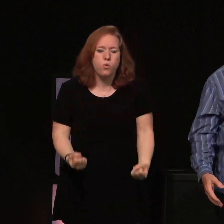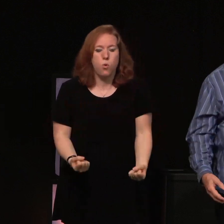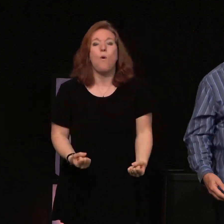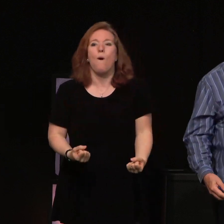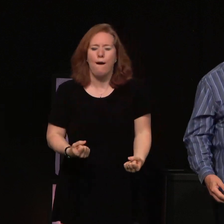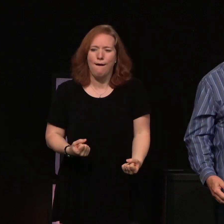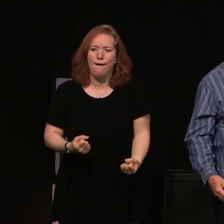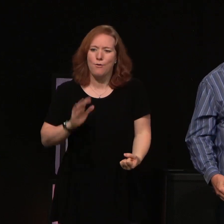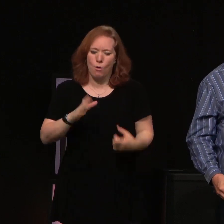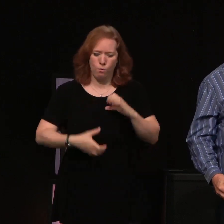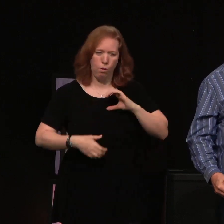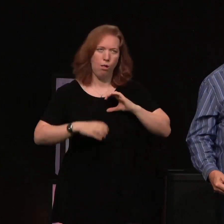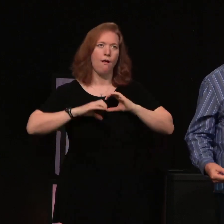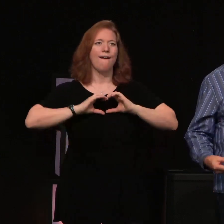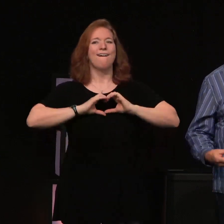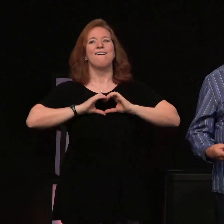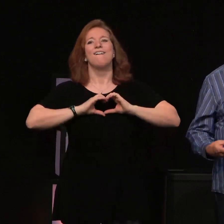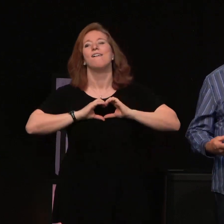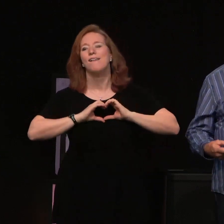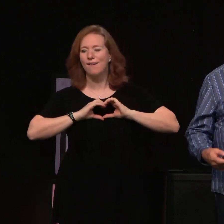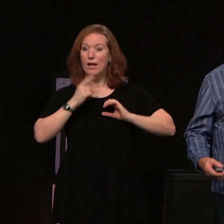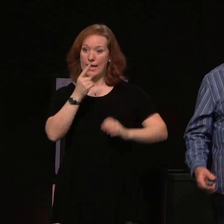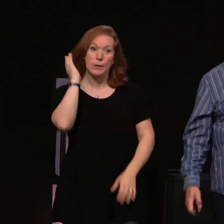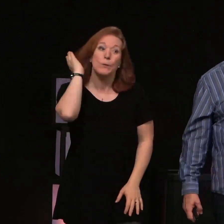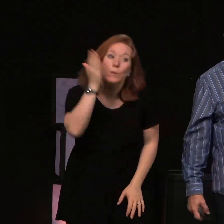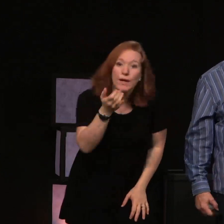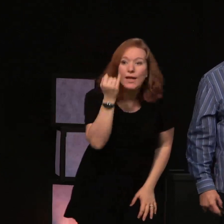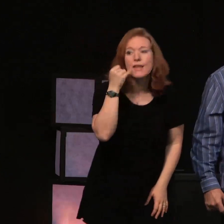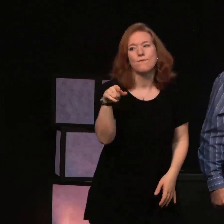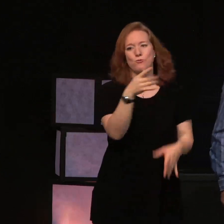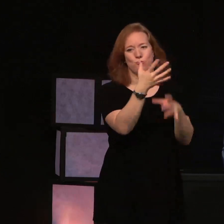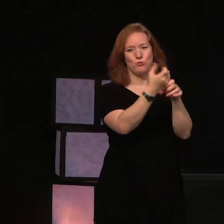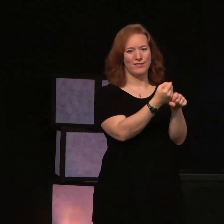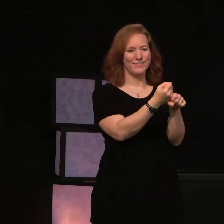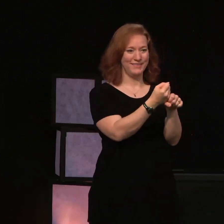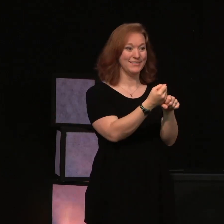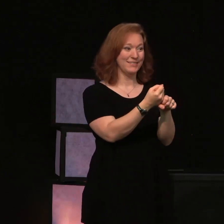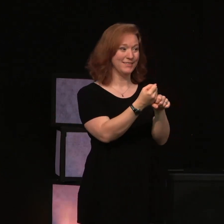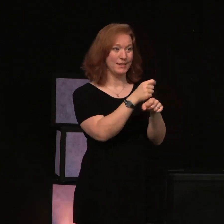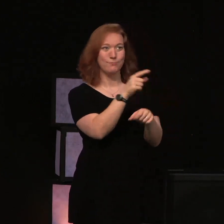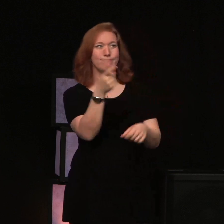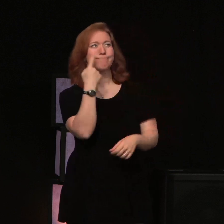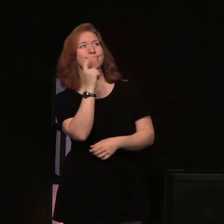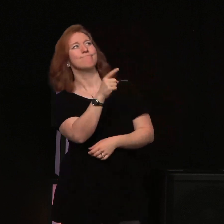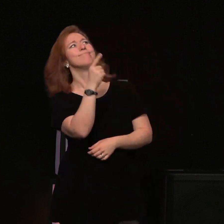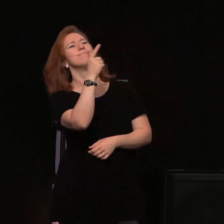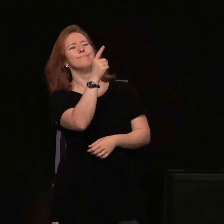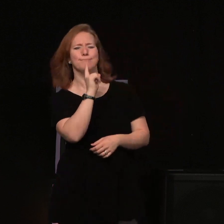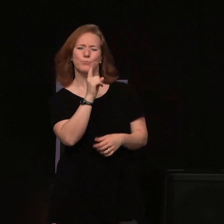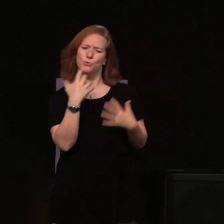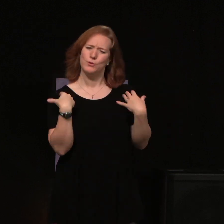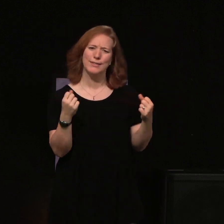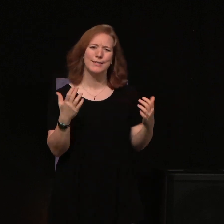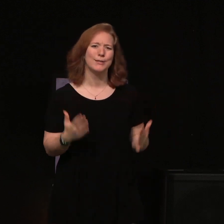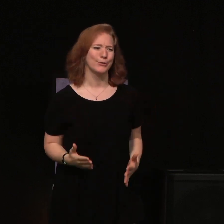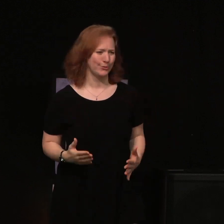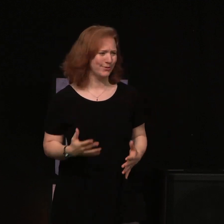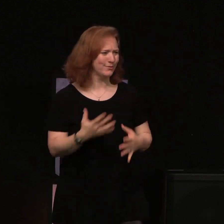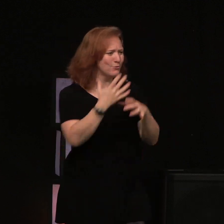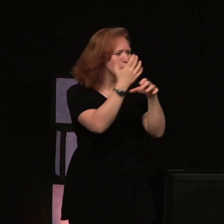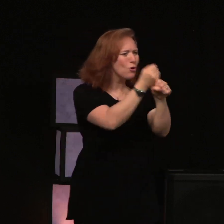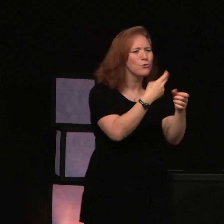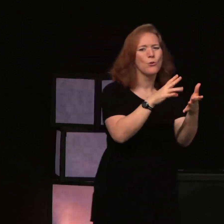will if you trust him to do that. If you recognize him as a healer and trust the Holy Spirit and